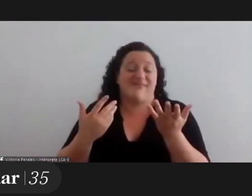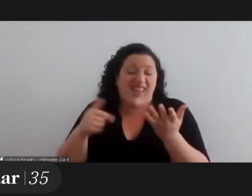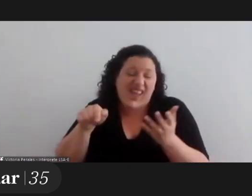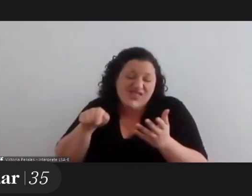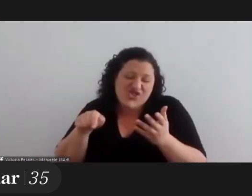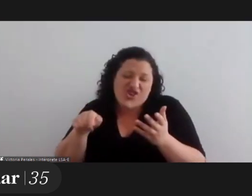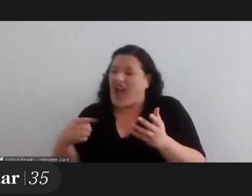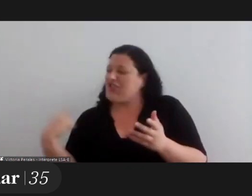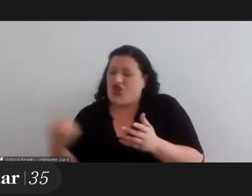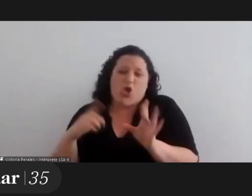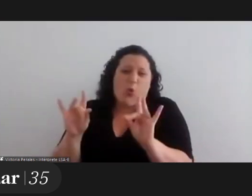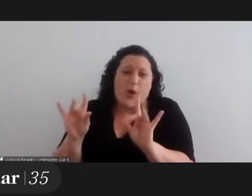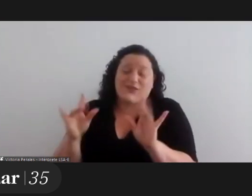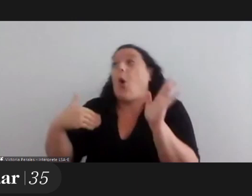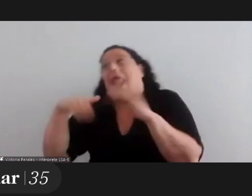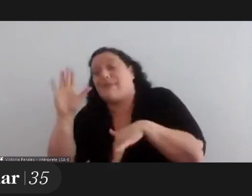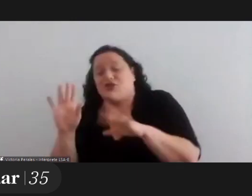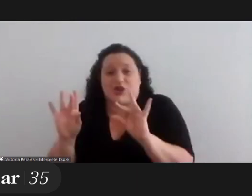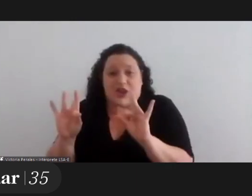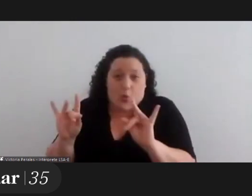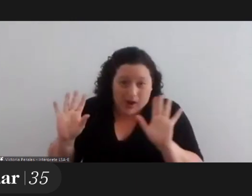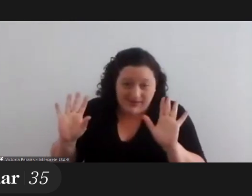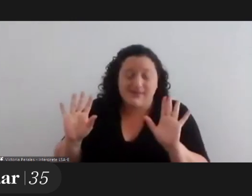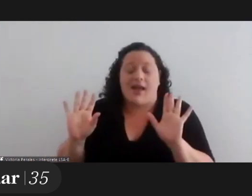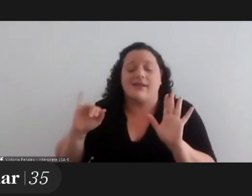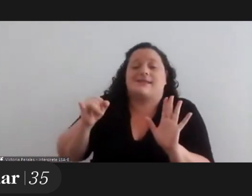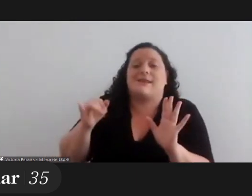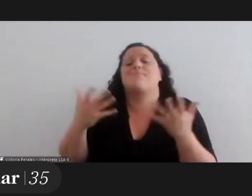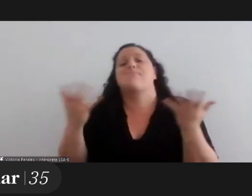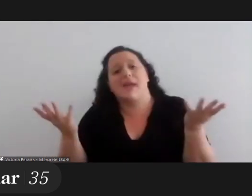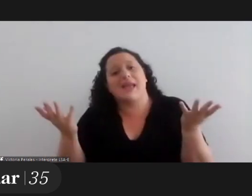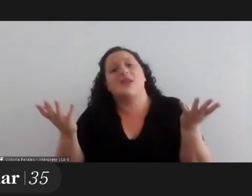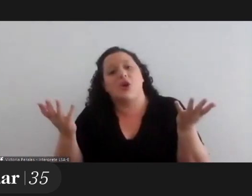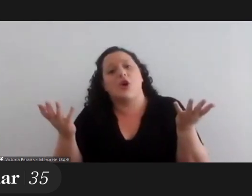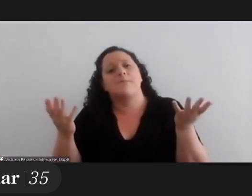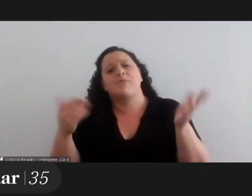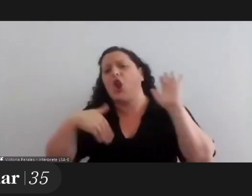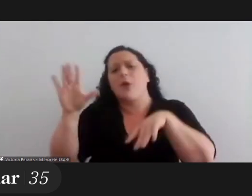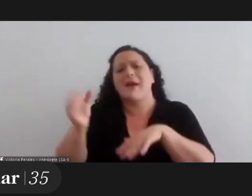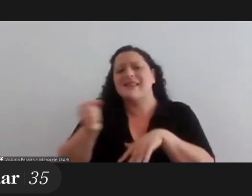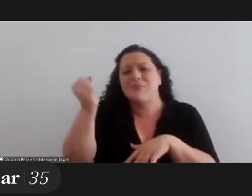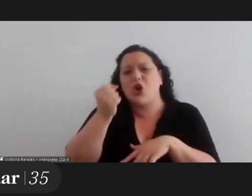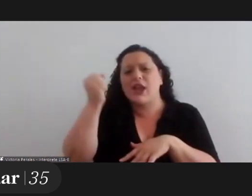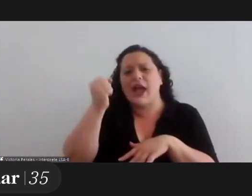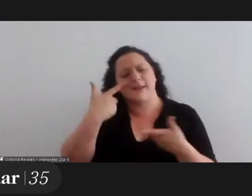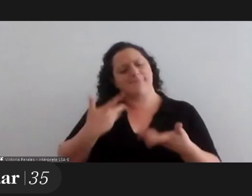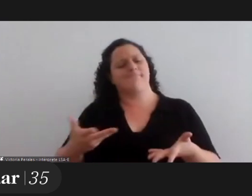very hard to come out for many of us for most of us but in my opinion the best thing is to